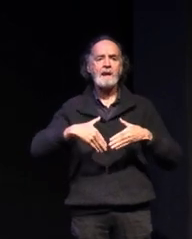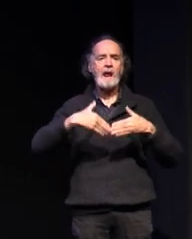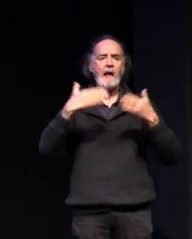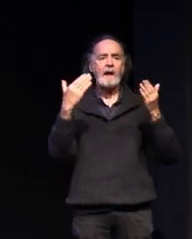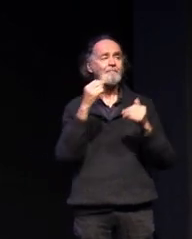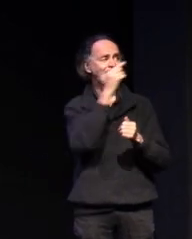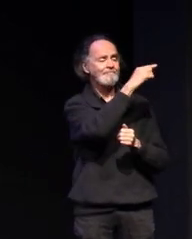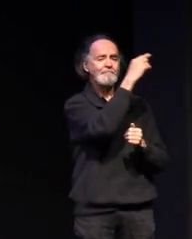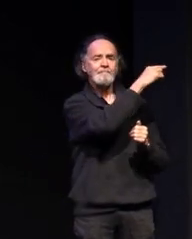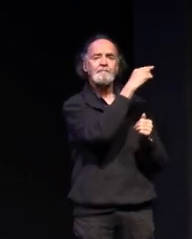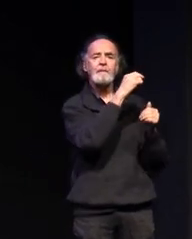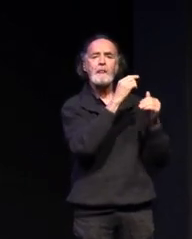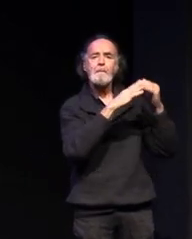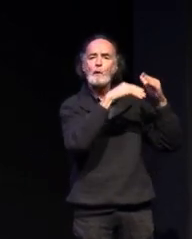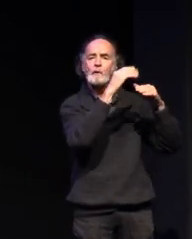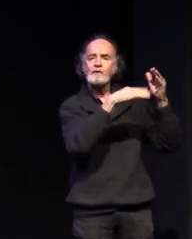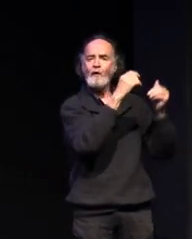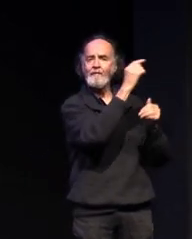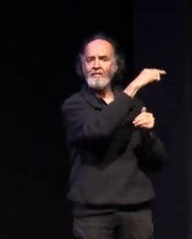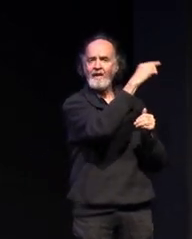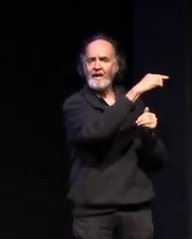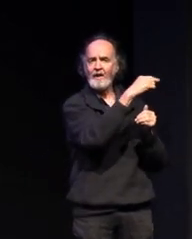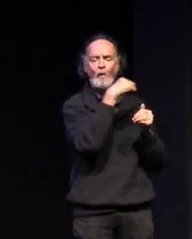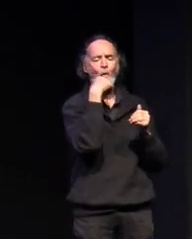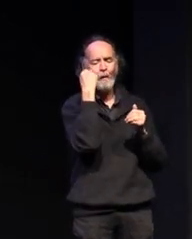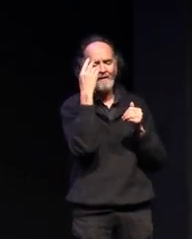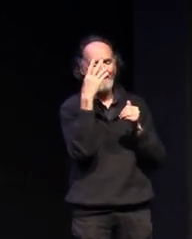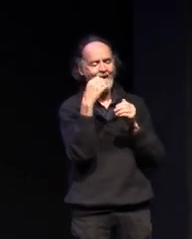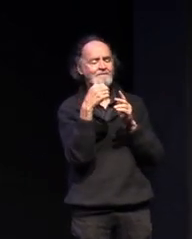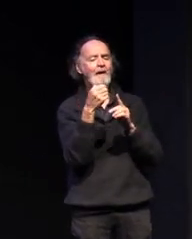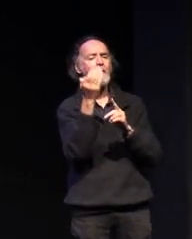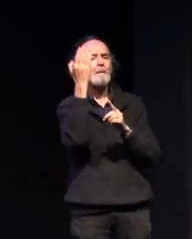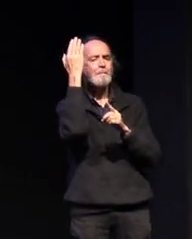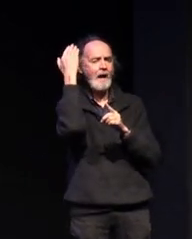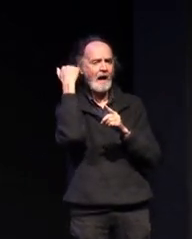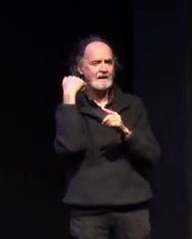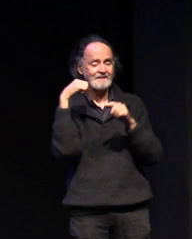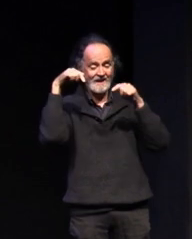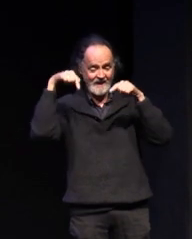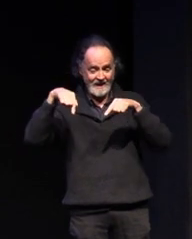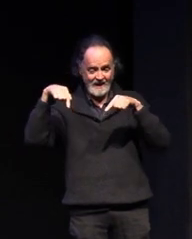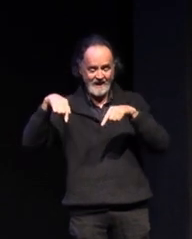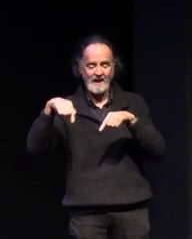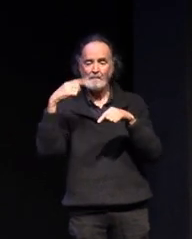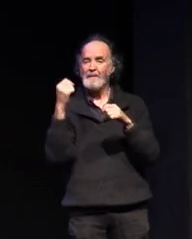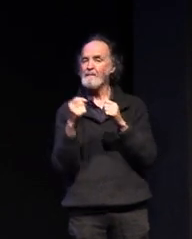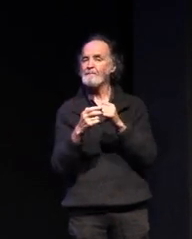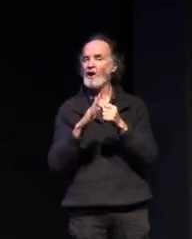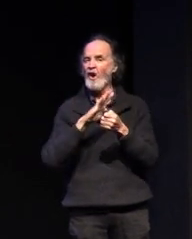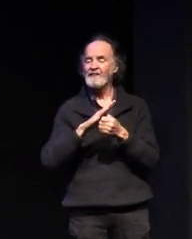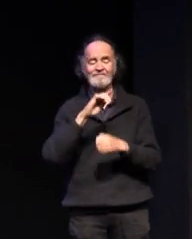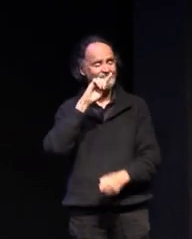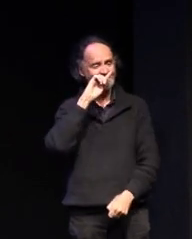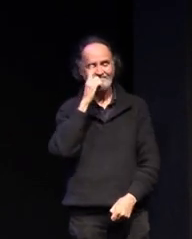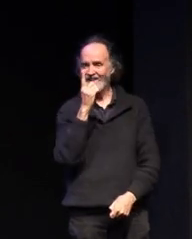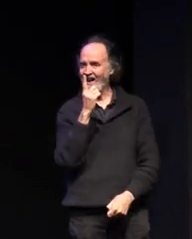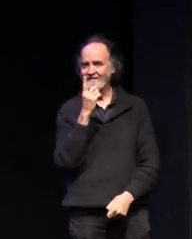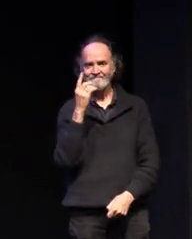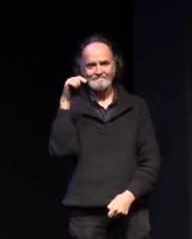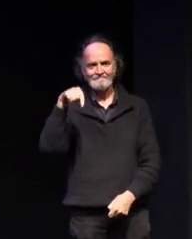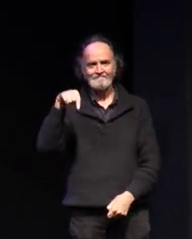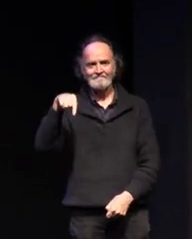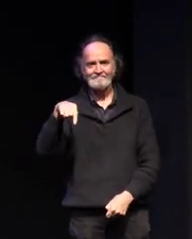our buildings and we've run that here in the past within this building but COVID doesn't allow us to do that in terms of